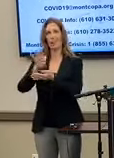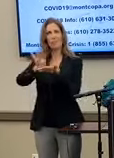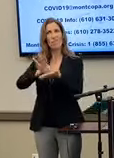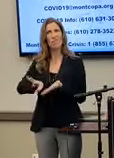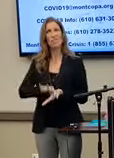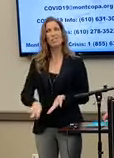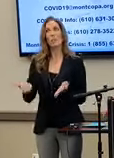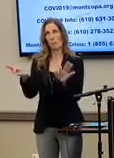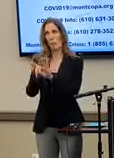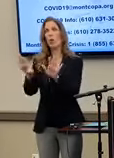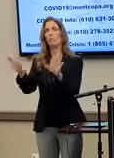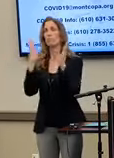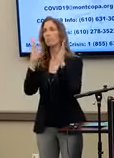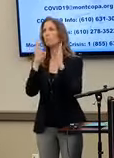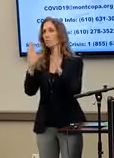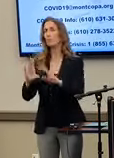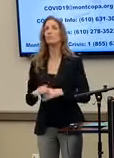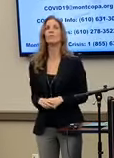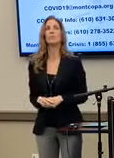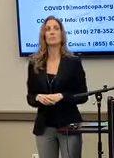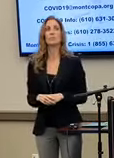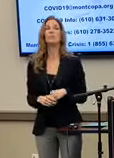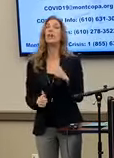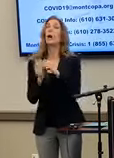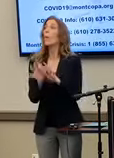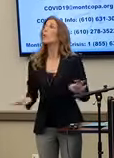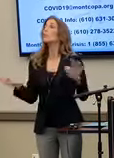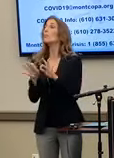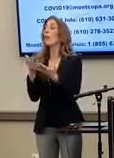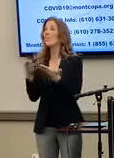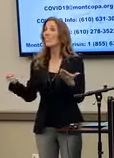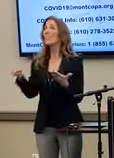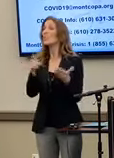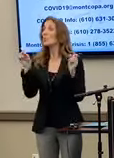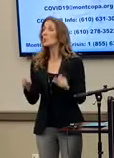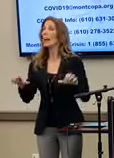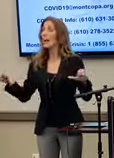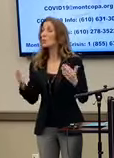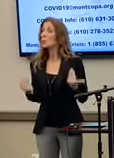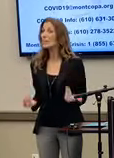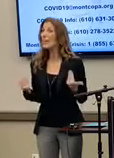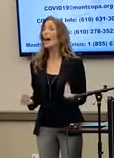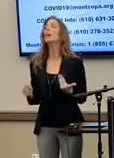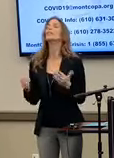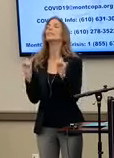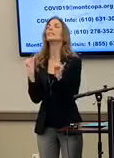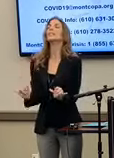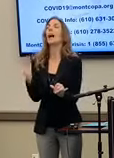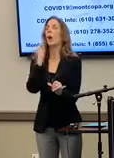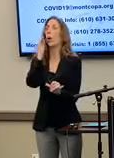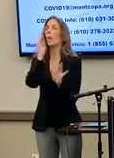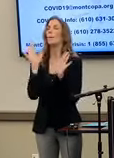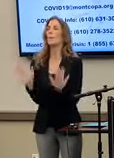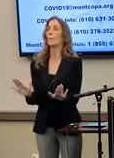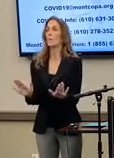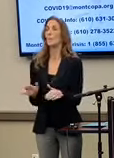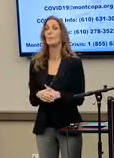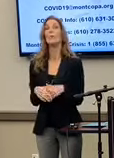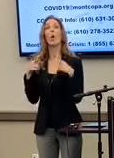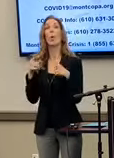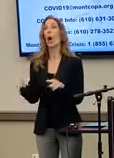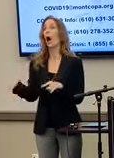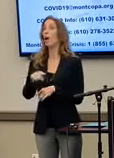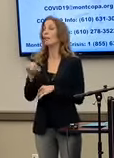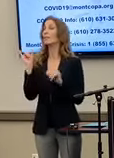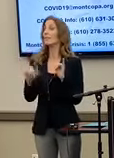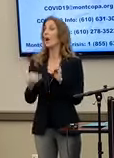is paying attention. The most important thing that you can do today is stay at home. And while you are at home,